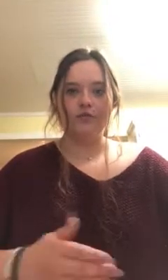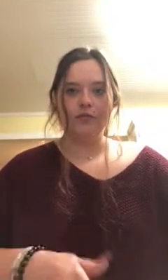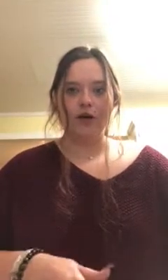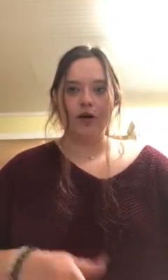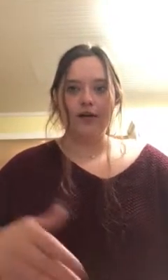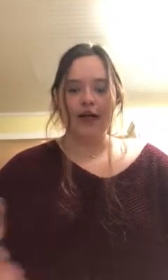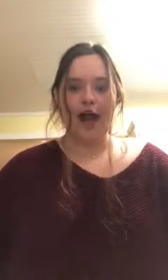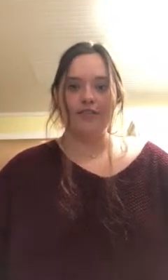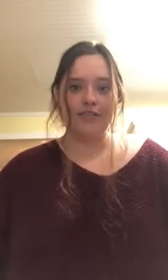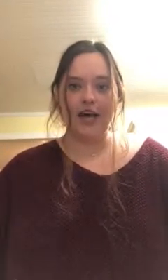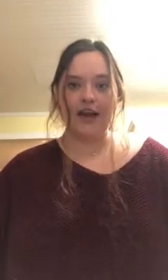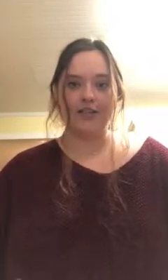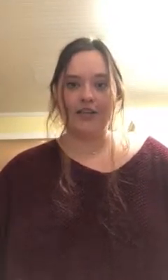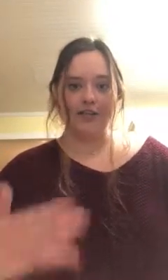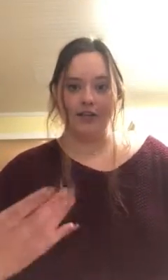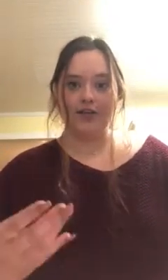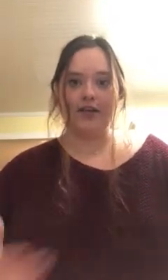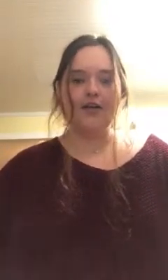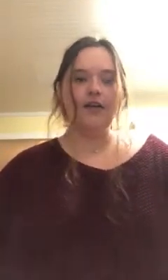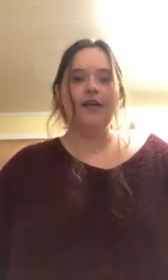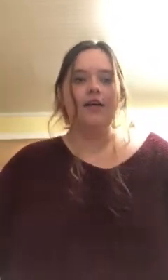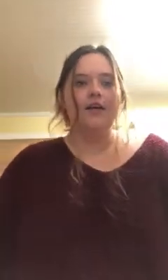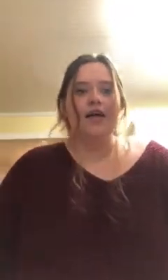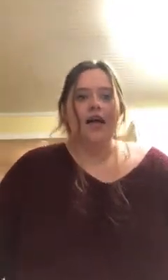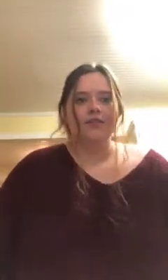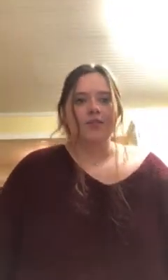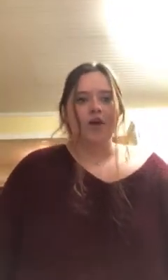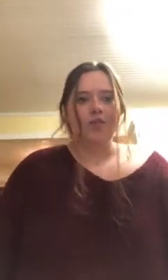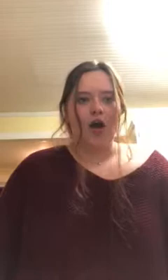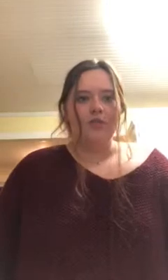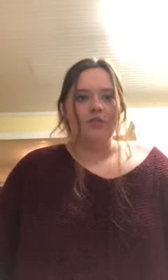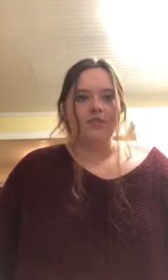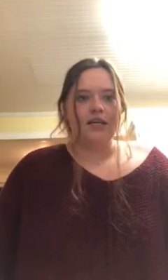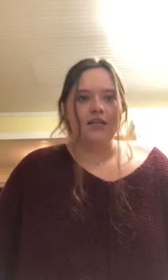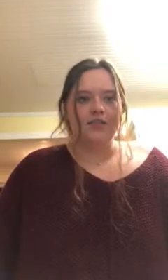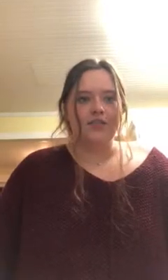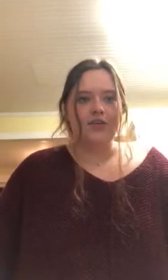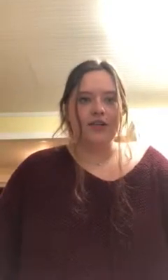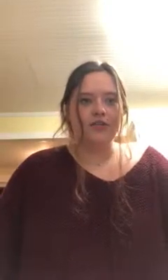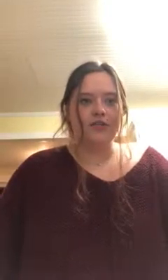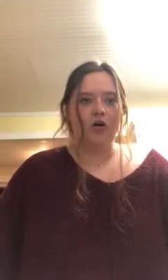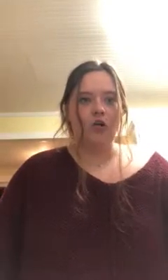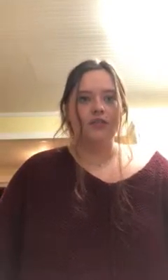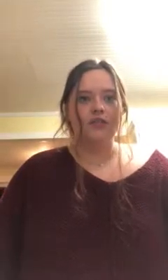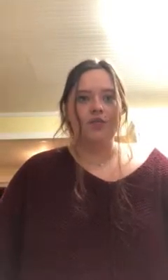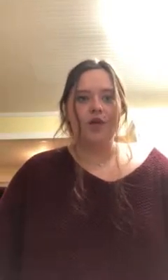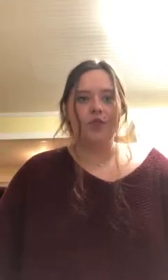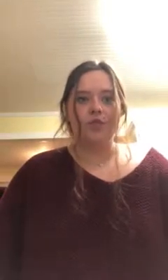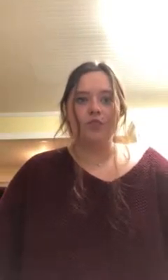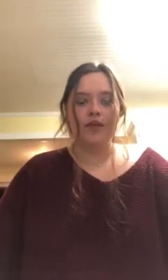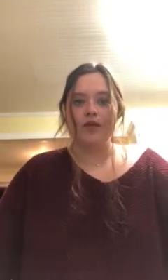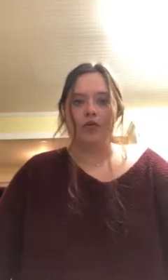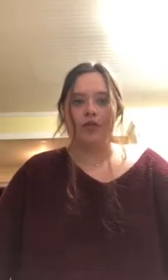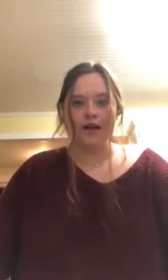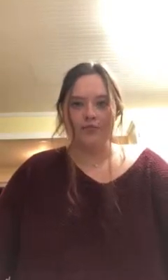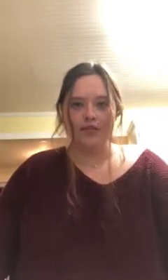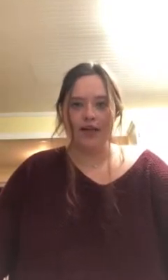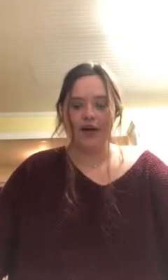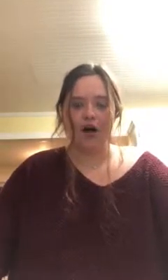for having debt as a student. Some other problems is students loans leave people completely broke after they get out of